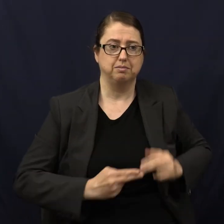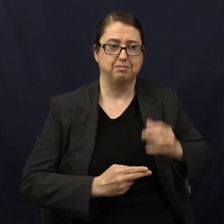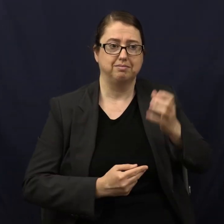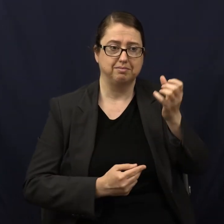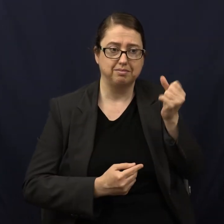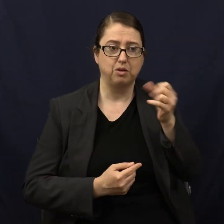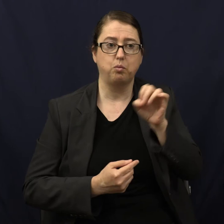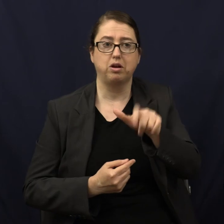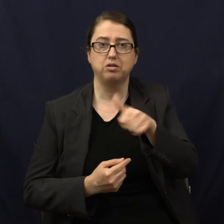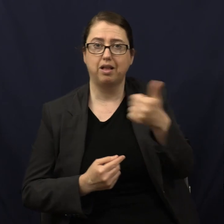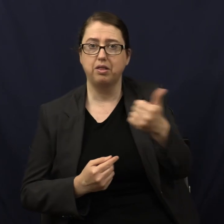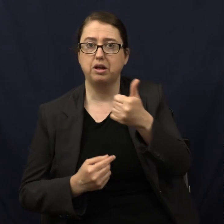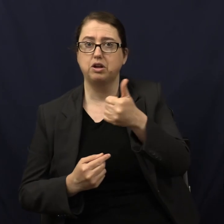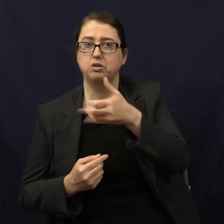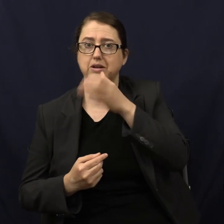one?